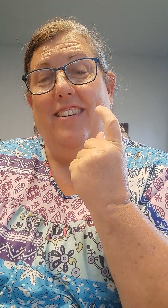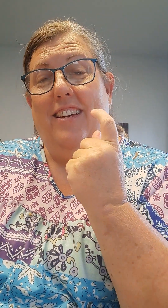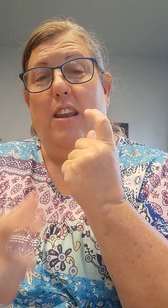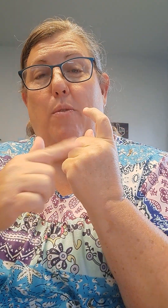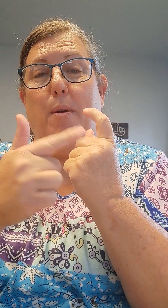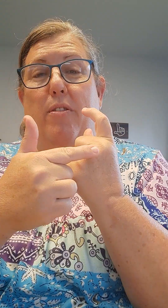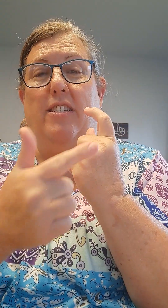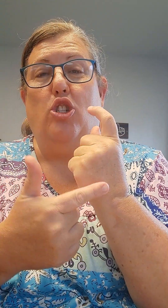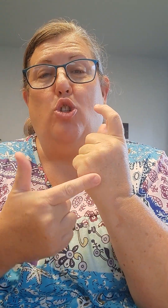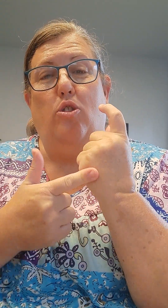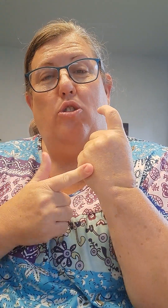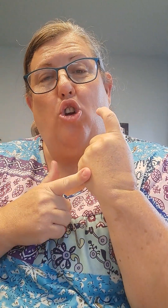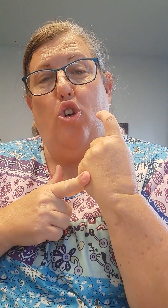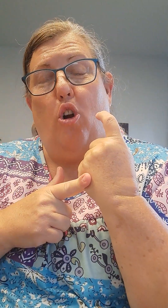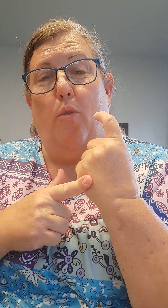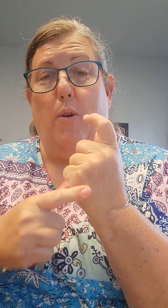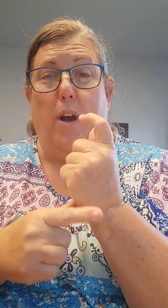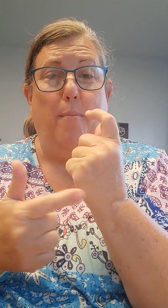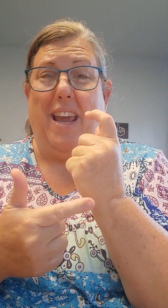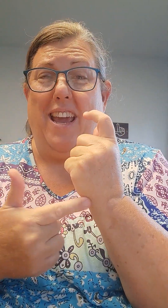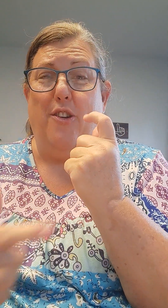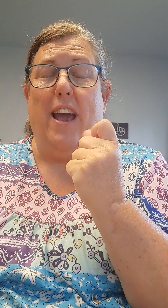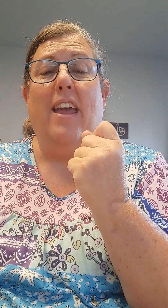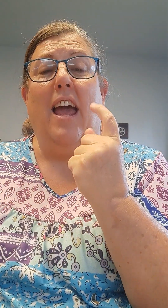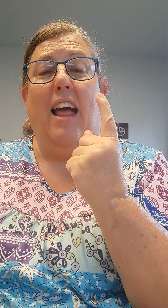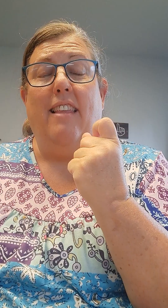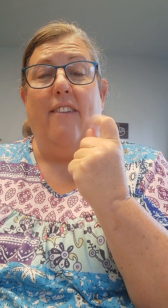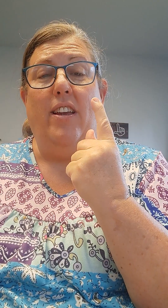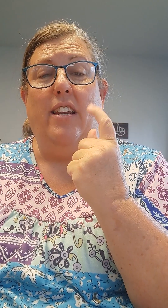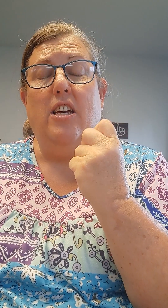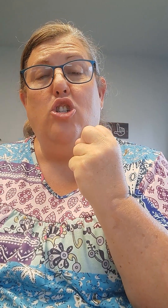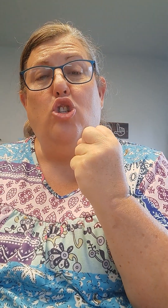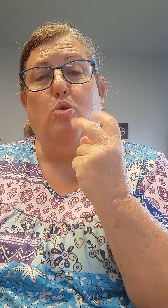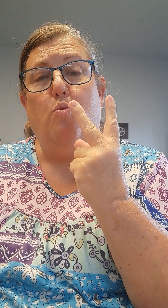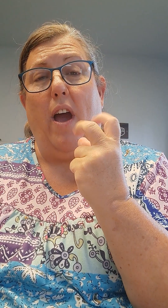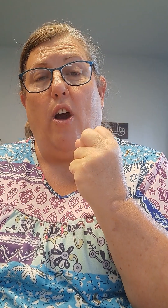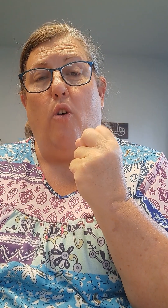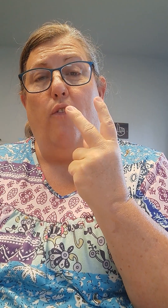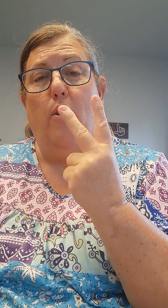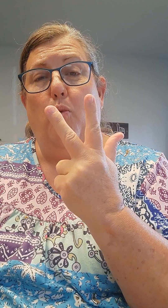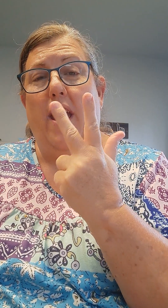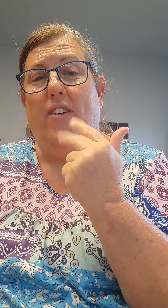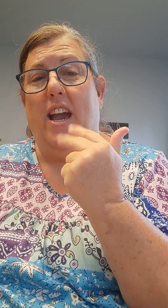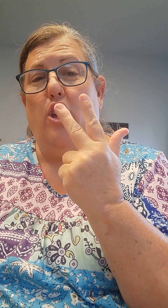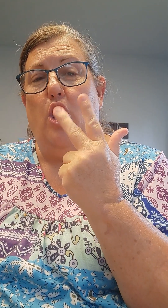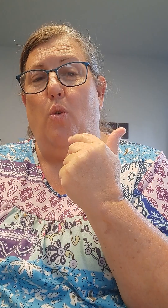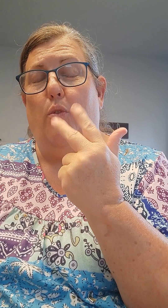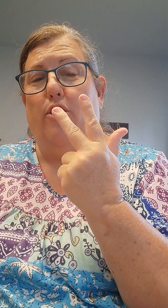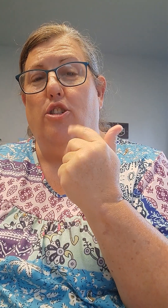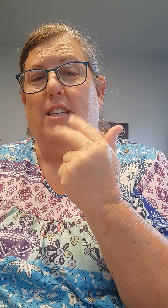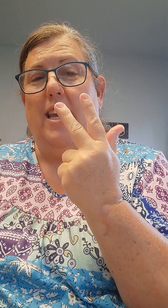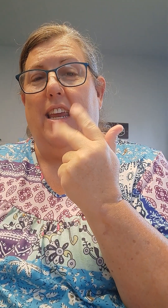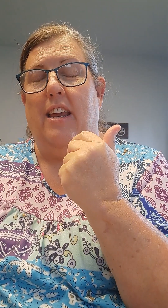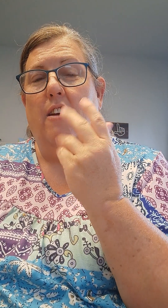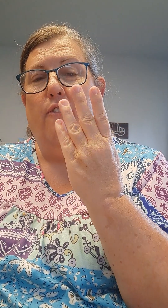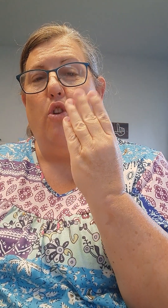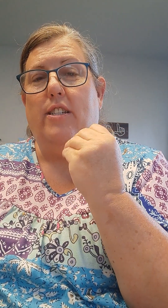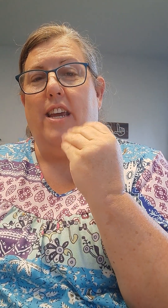Now remember, this is turned all the way around, but I can't do that. Eleven, twelve, waving at you. Thirteen, fourteen,